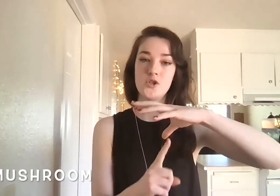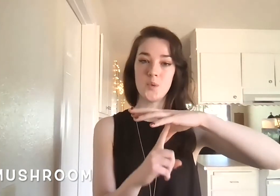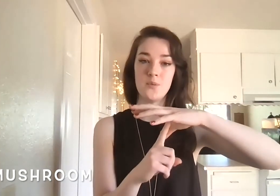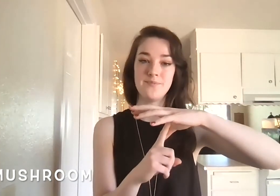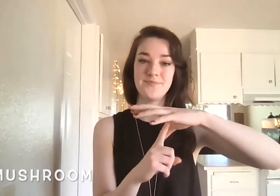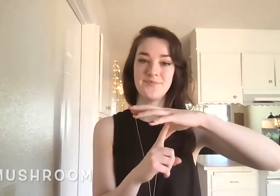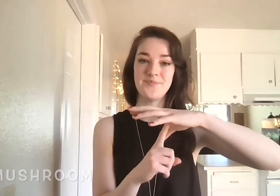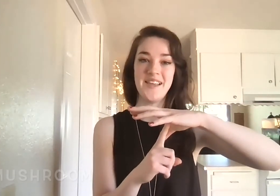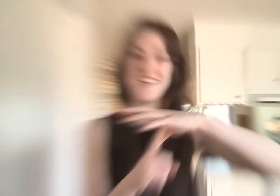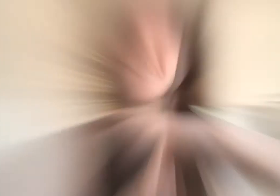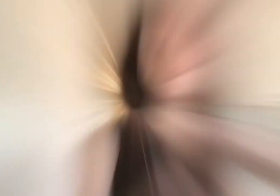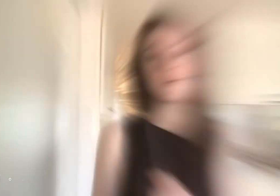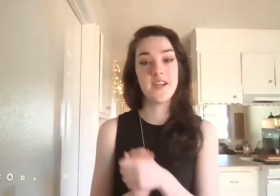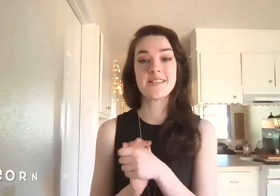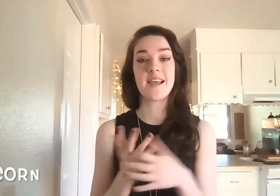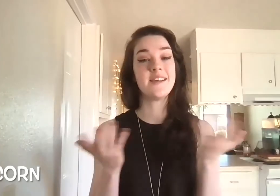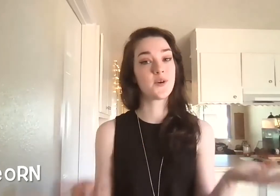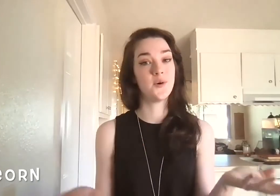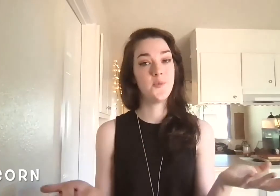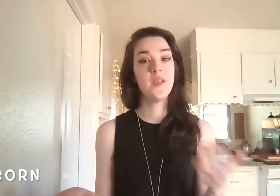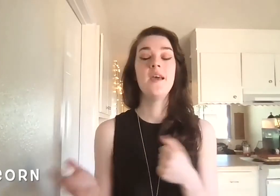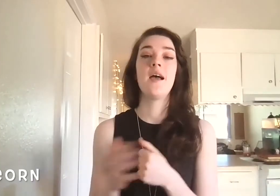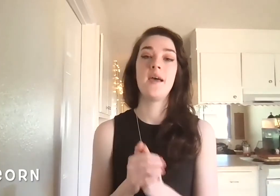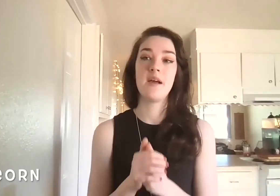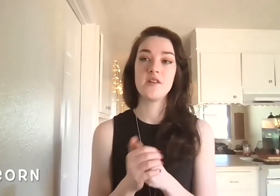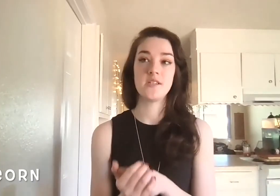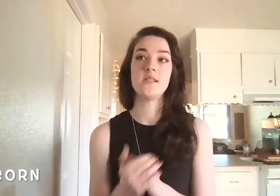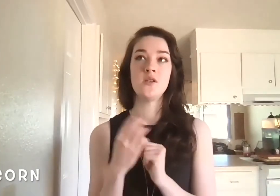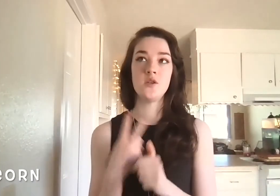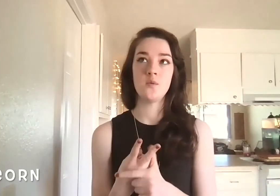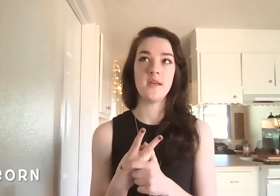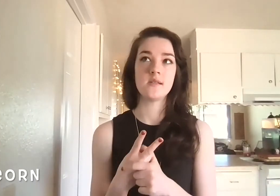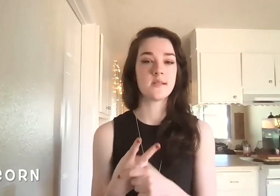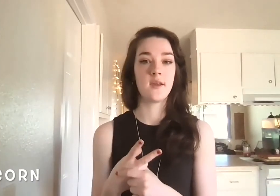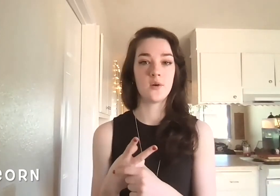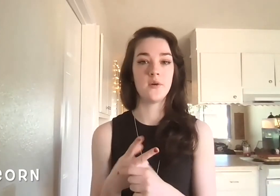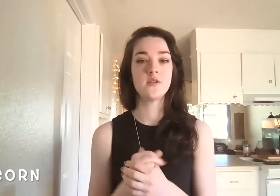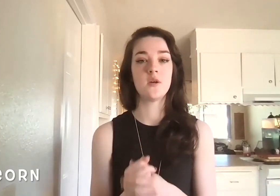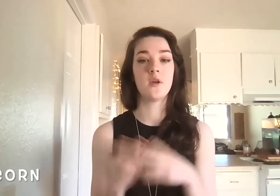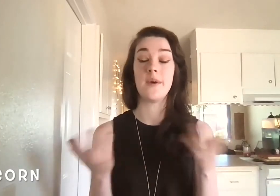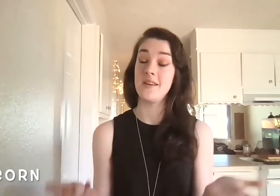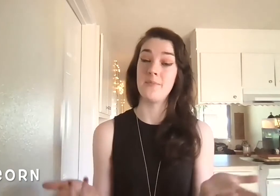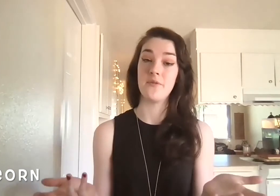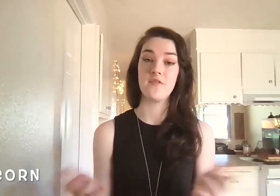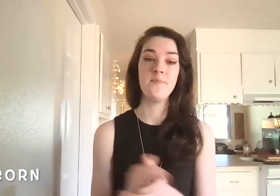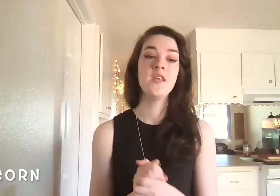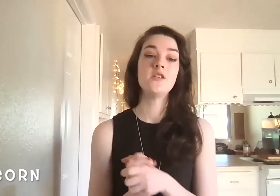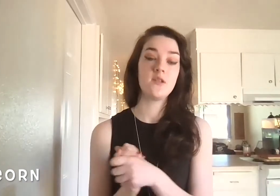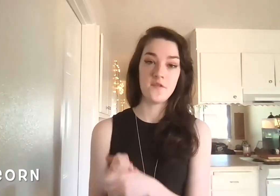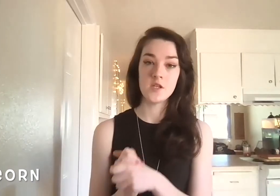Mushroom. Nice. So our next sign is corn. I've actually seen two ways to sign corn. So we'll go ahead and learn both of them. So the first